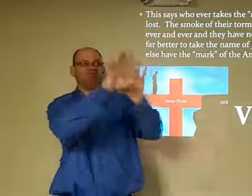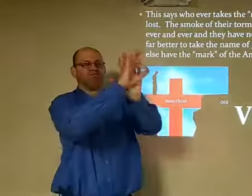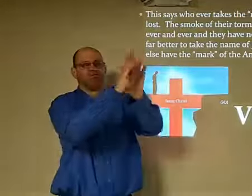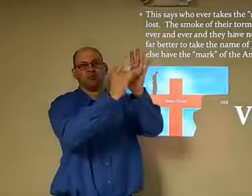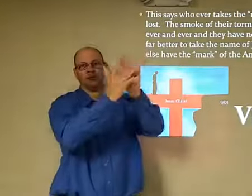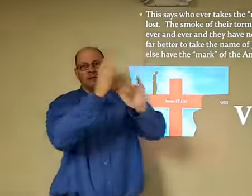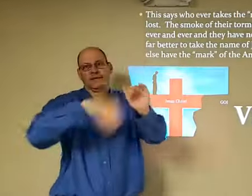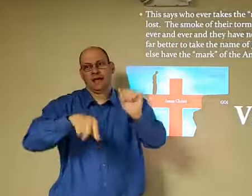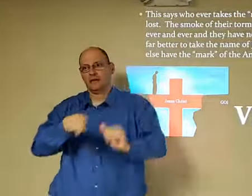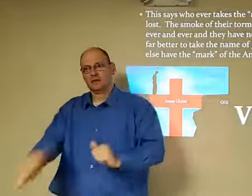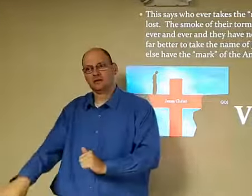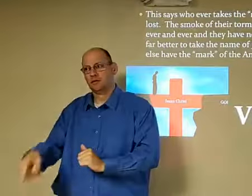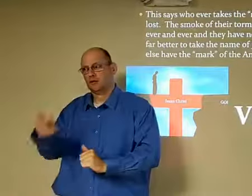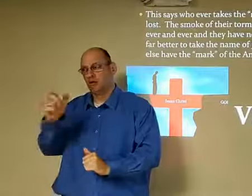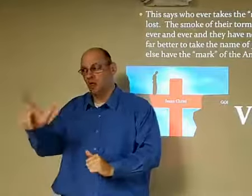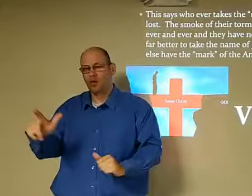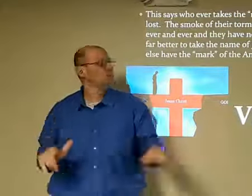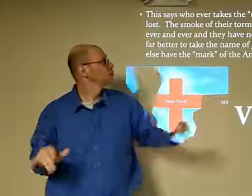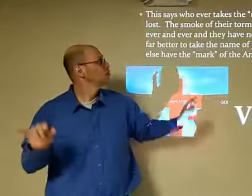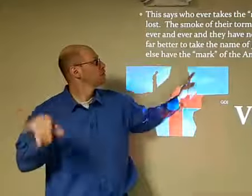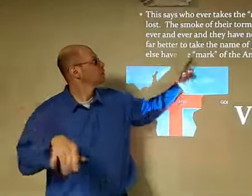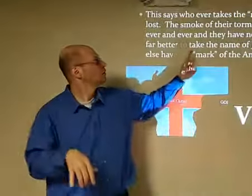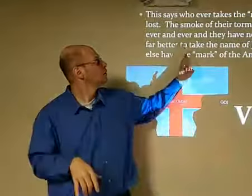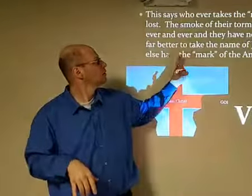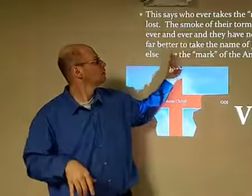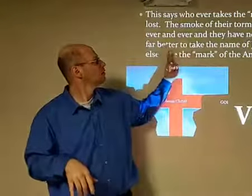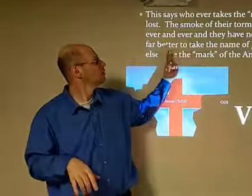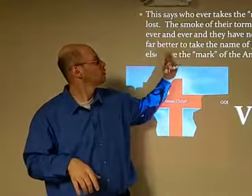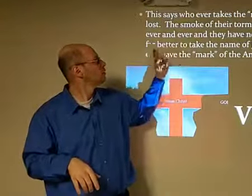and let somebody else have the mark of the Antichrist